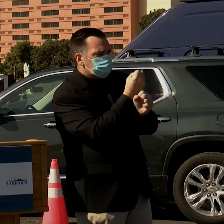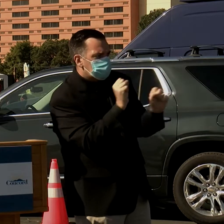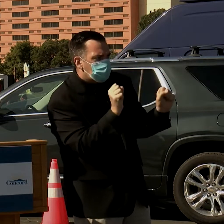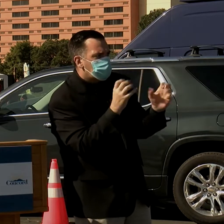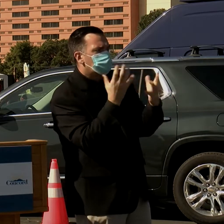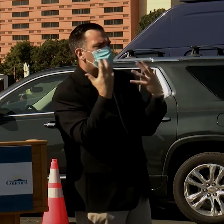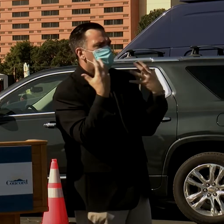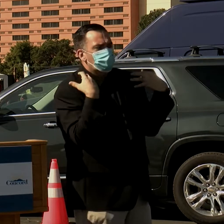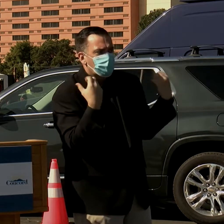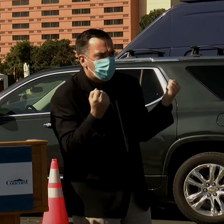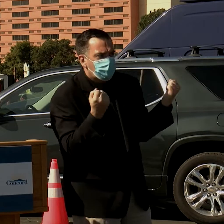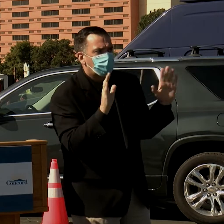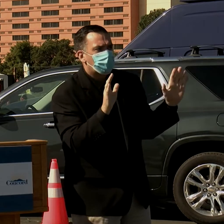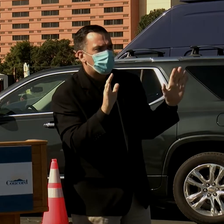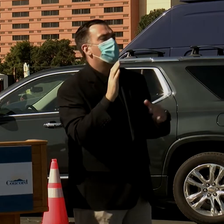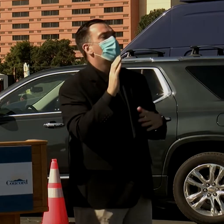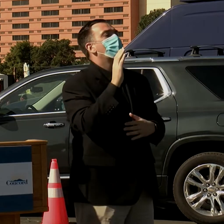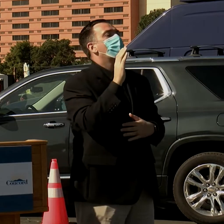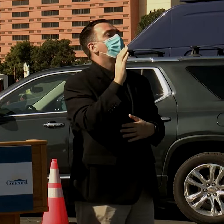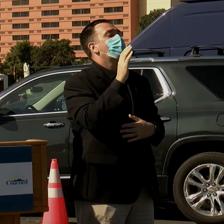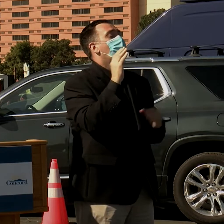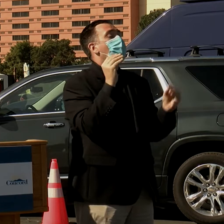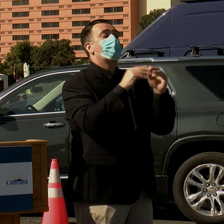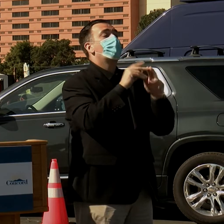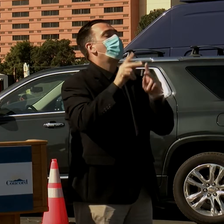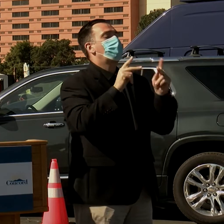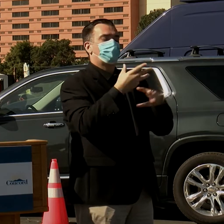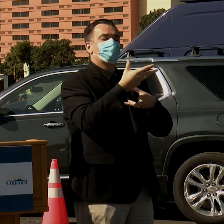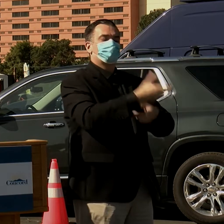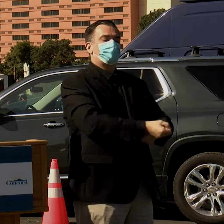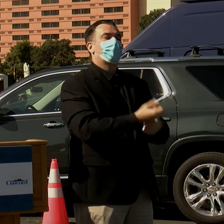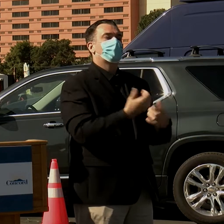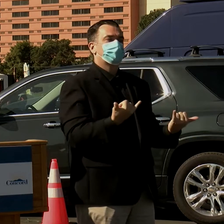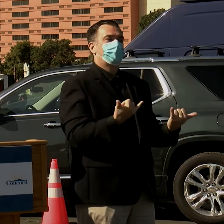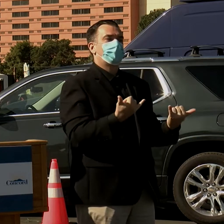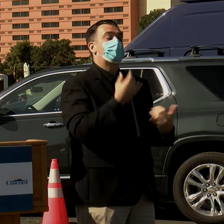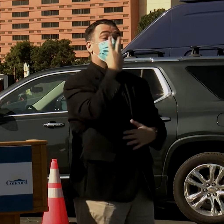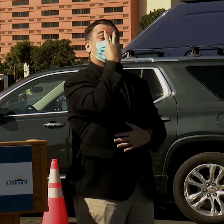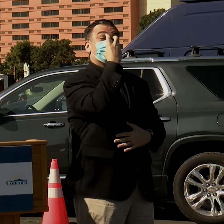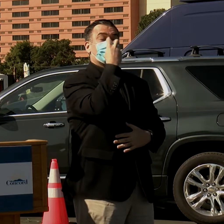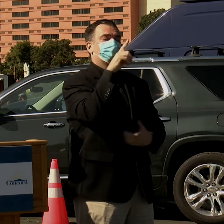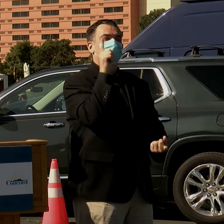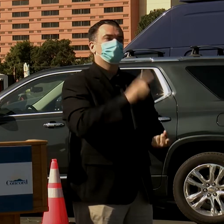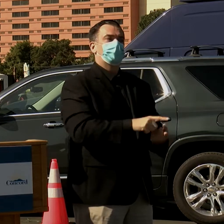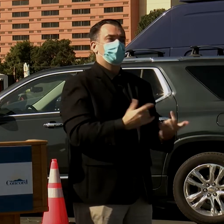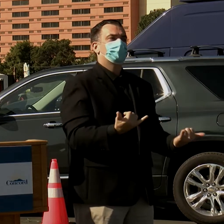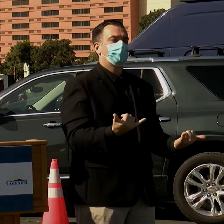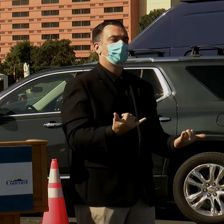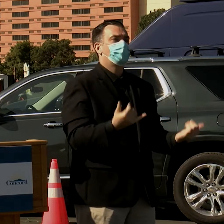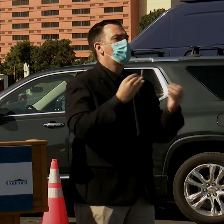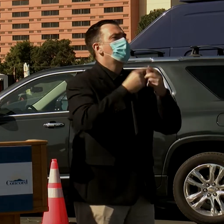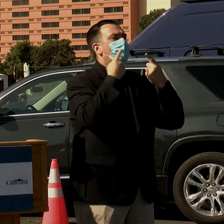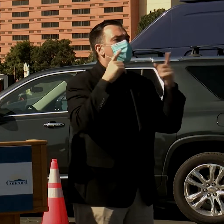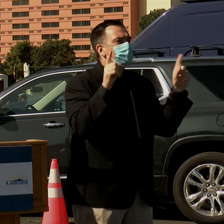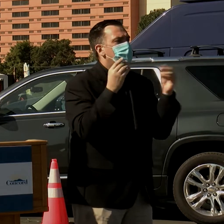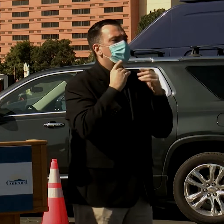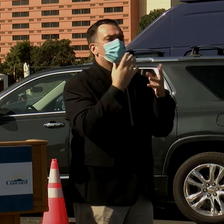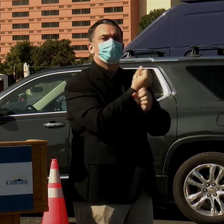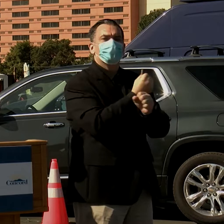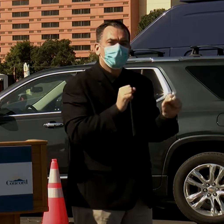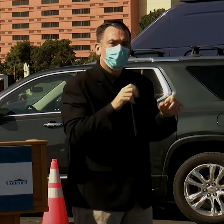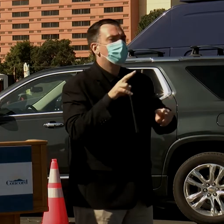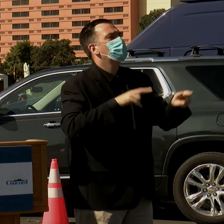safe and effective, is going down. More people are trusting the vaccine. More people are seeing how effective it is, how safe it is.